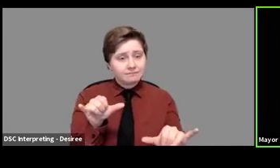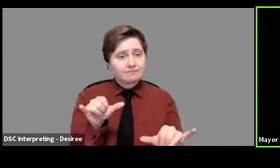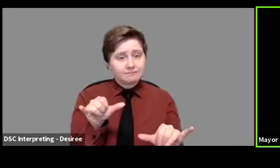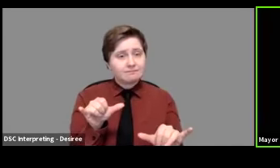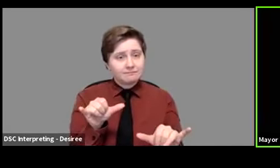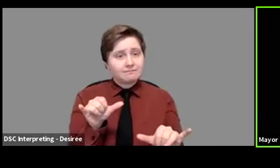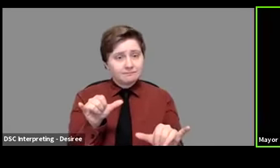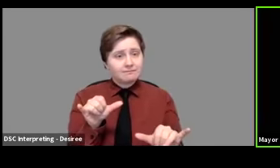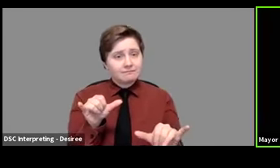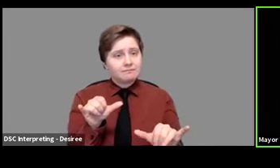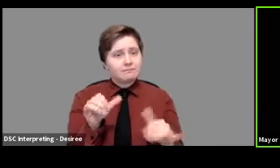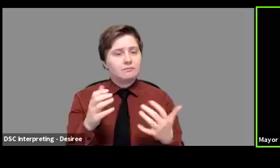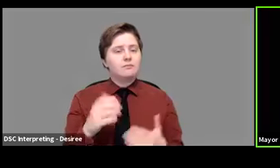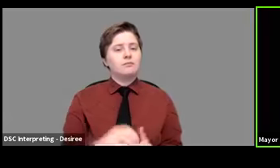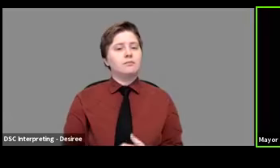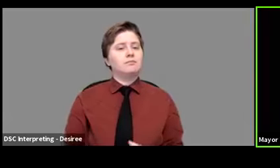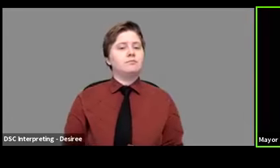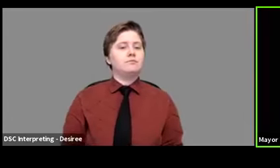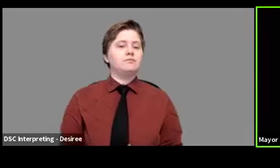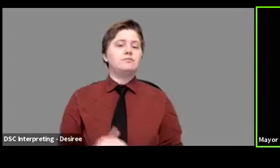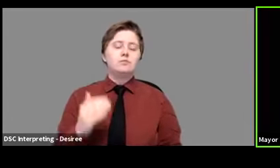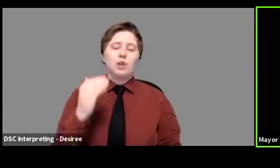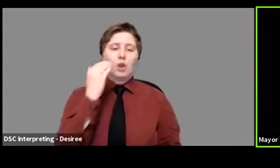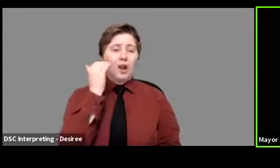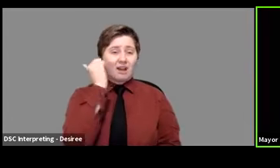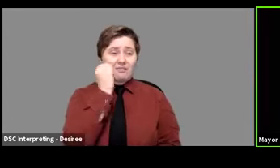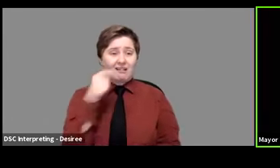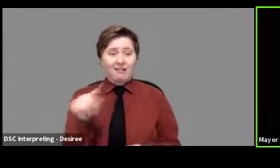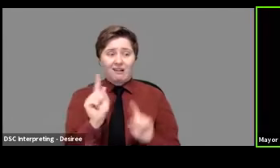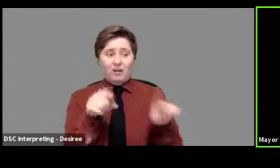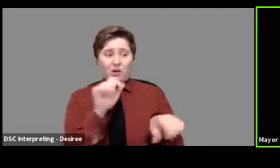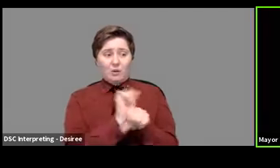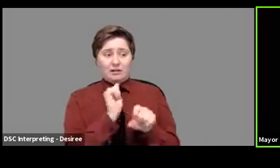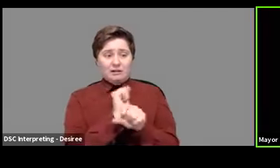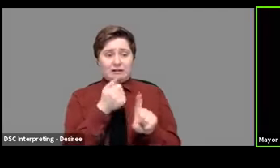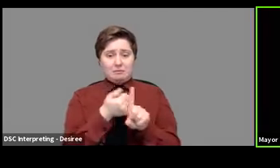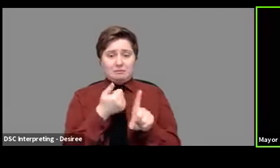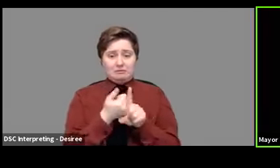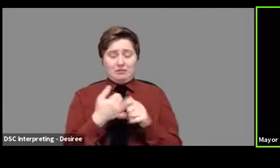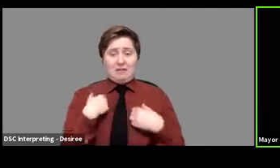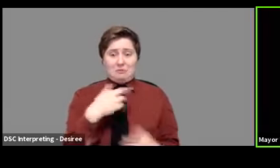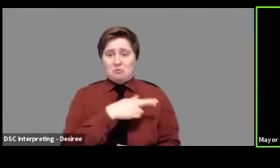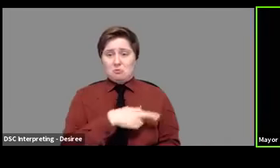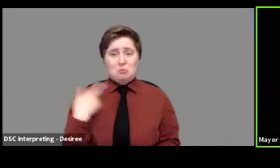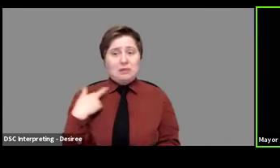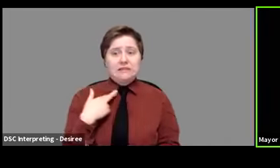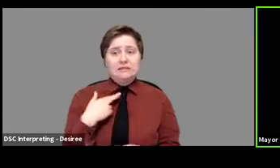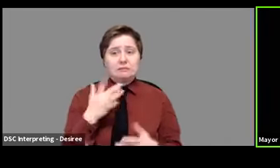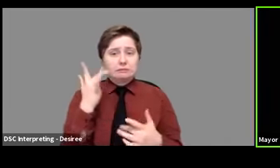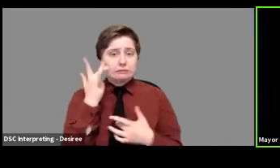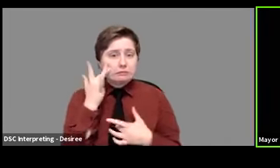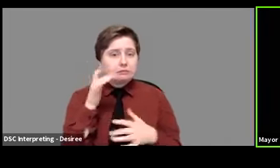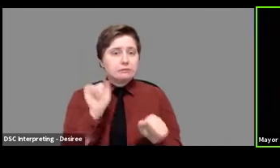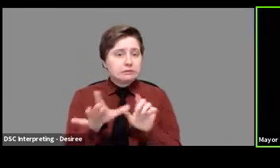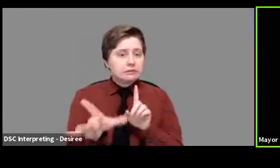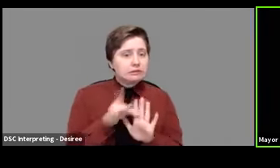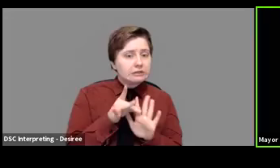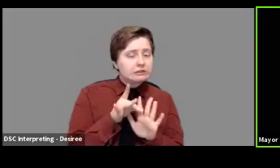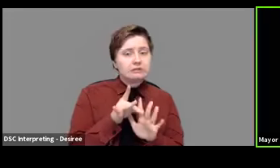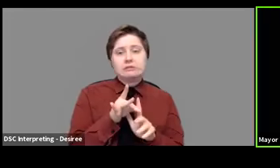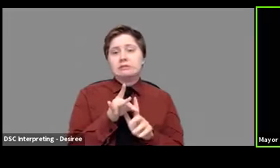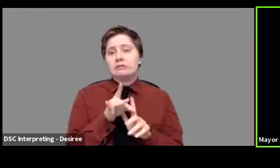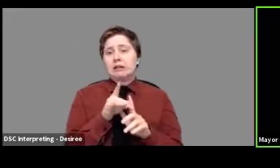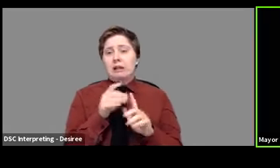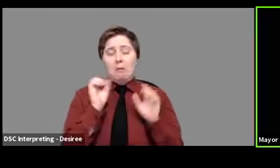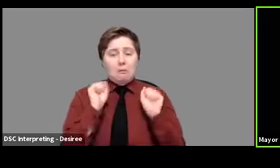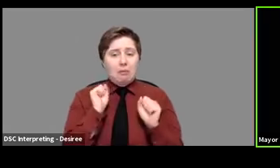Uh, knowing every day that when they go to work, they are putting themselves at risk. They are, um, putting themselves in line to get